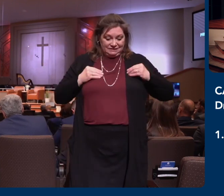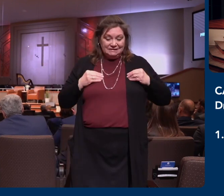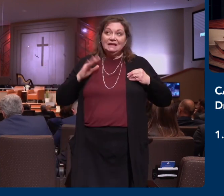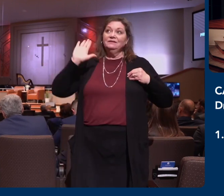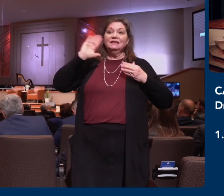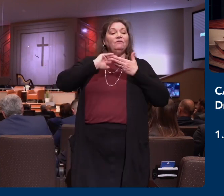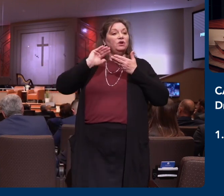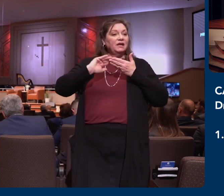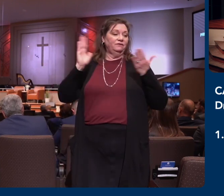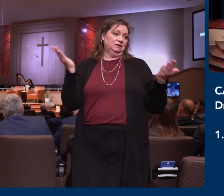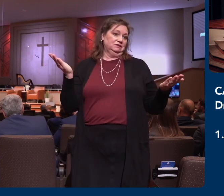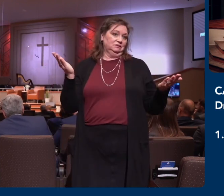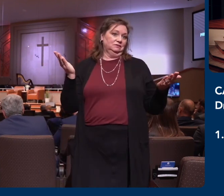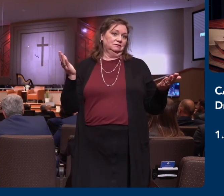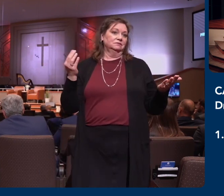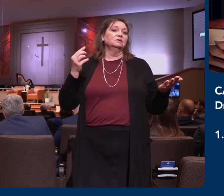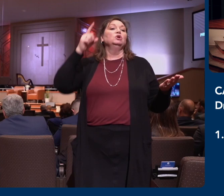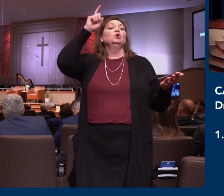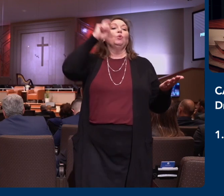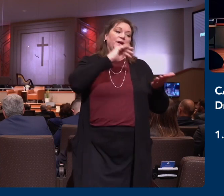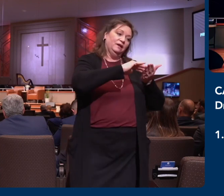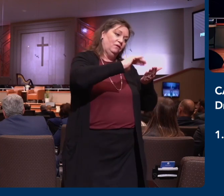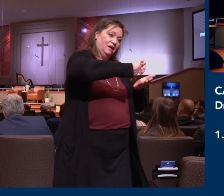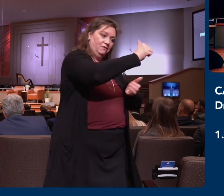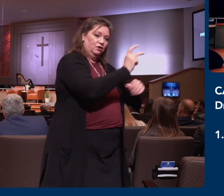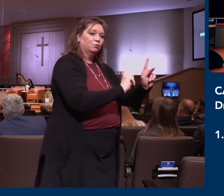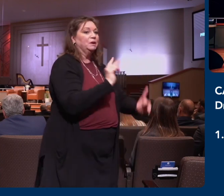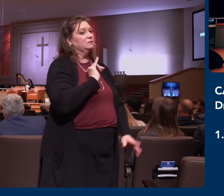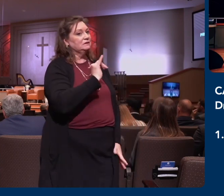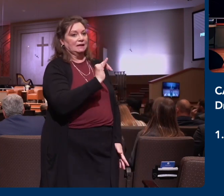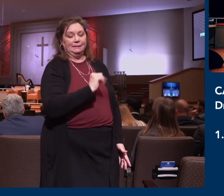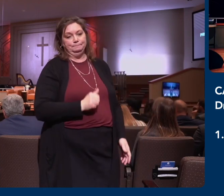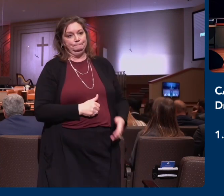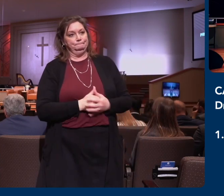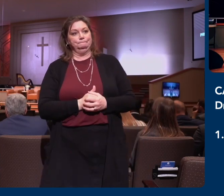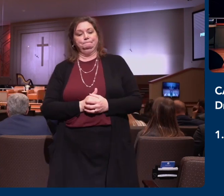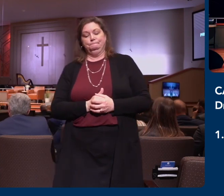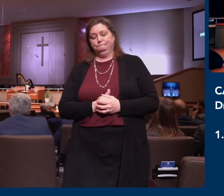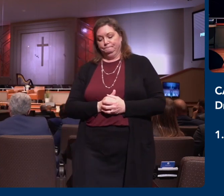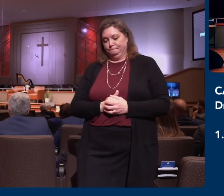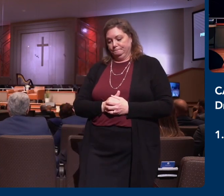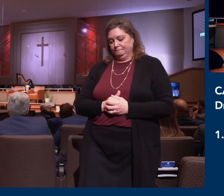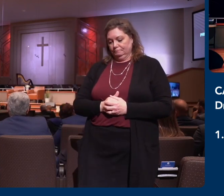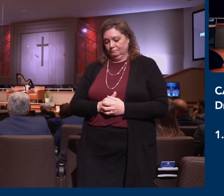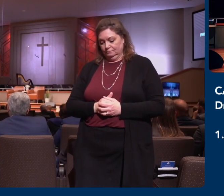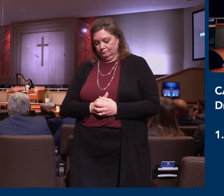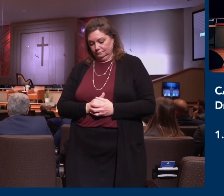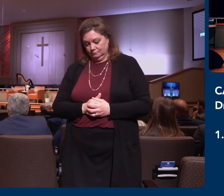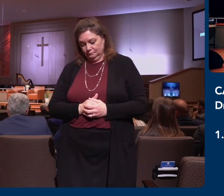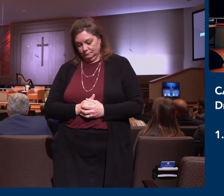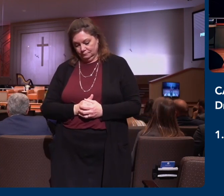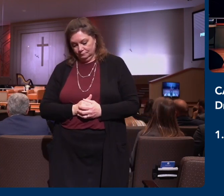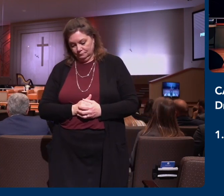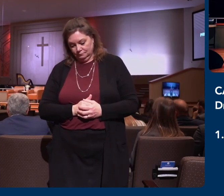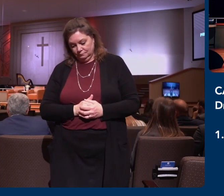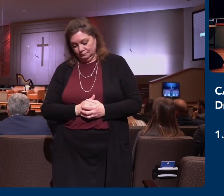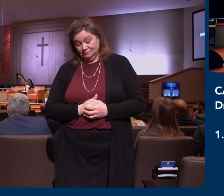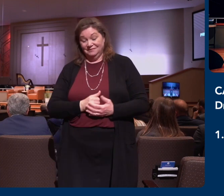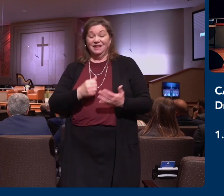in just the unique ways. And I'm going to be honest with you. Personally, they can get on my nerves. Right?